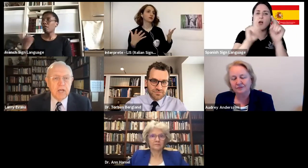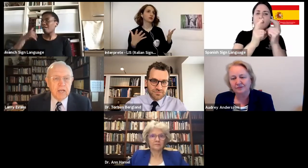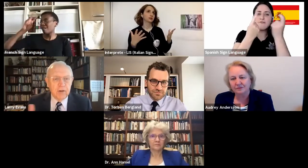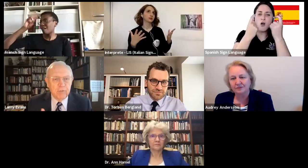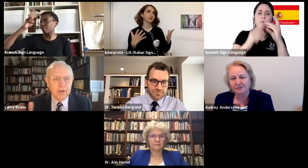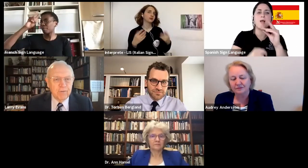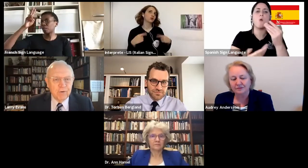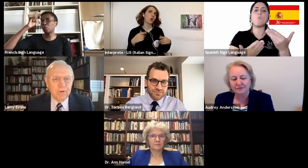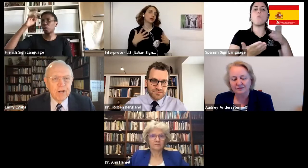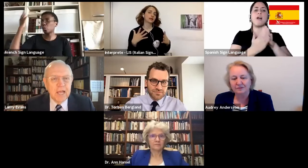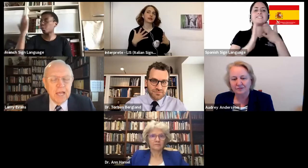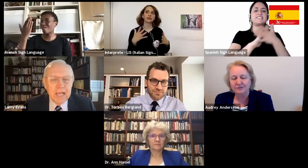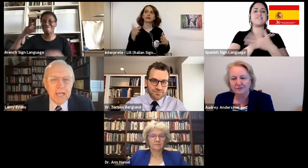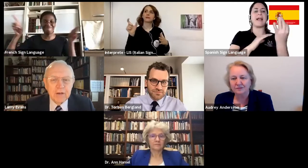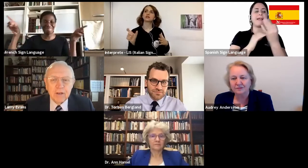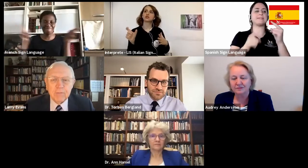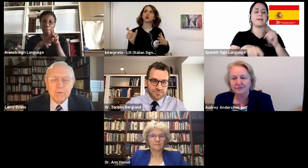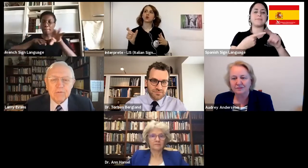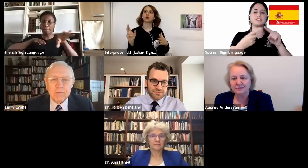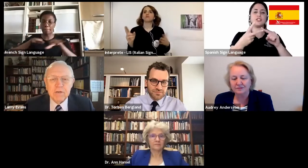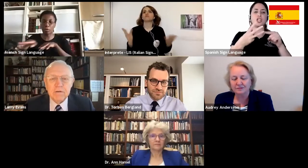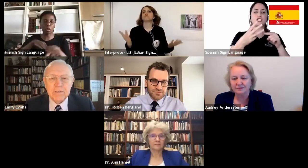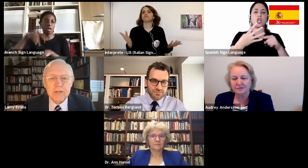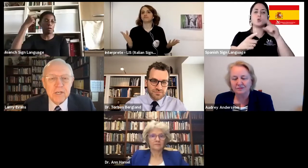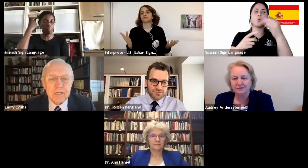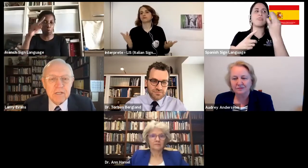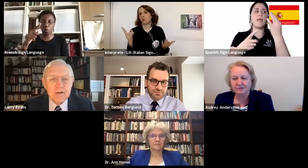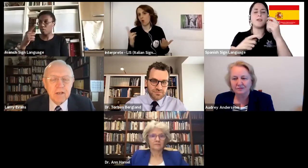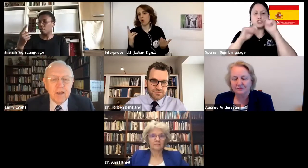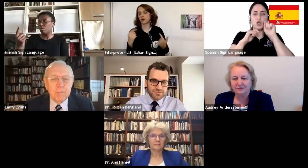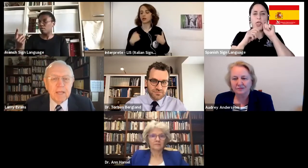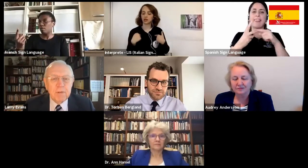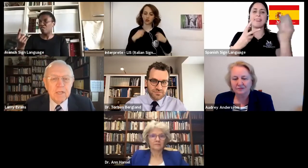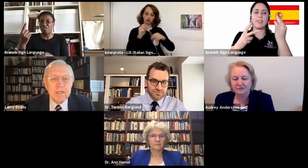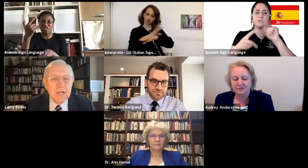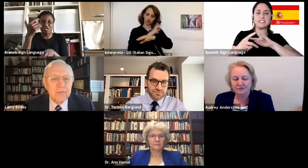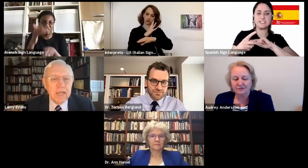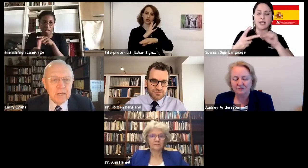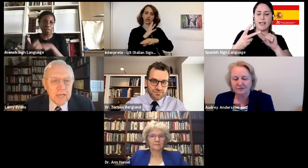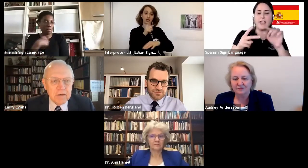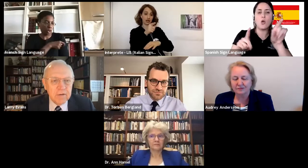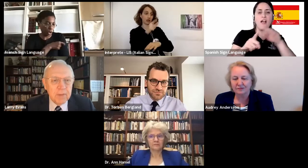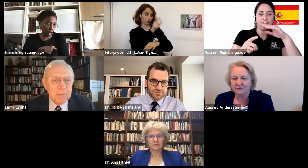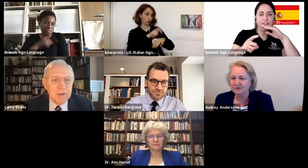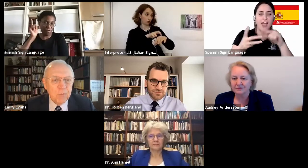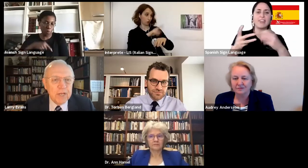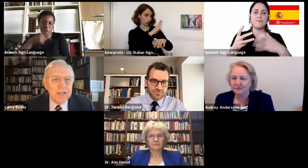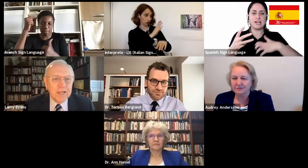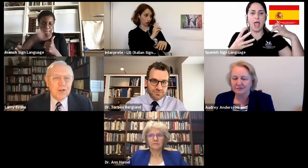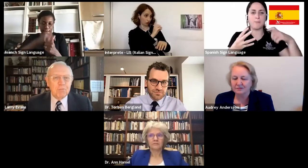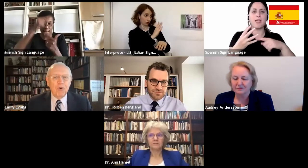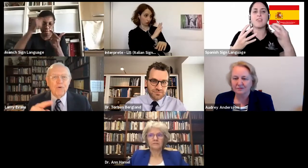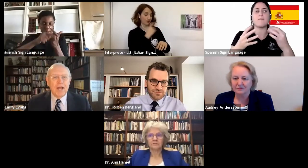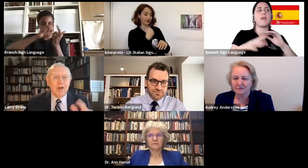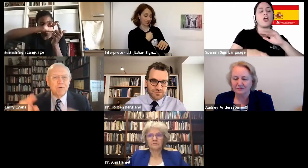of dying or whatever. And, um, Torben suggested that maybe it's not that neat. Maybe we